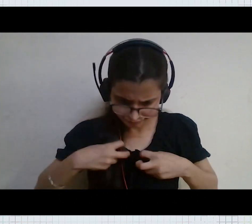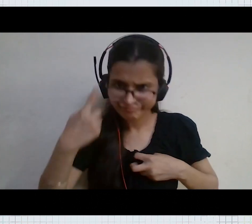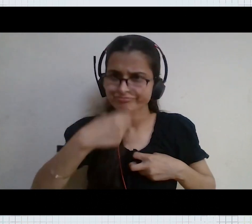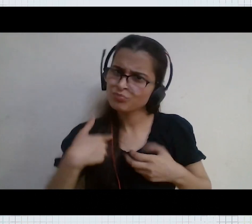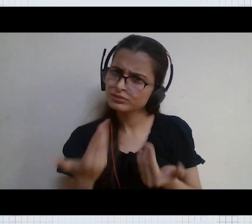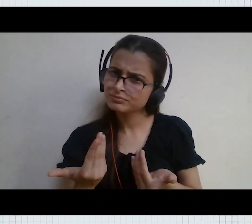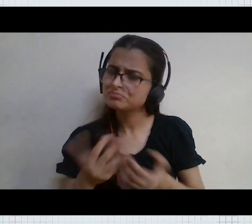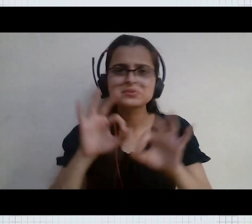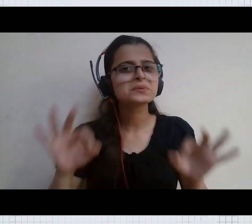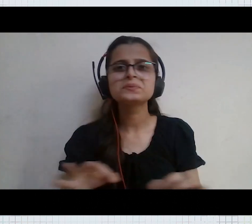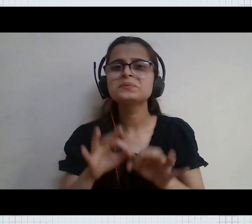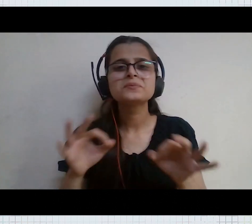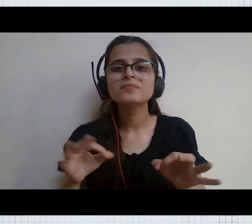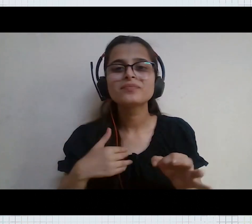at my face